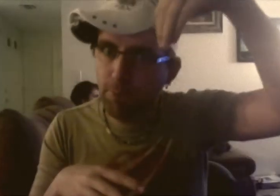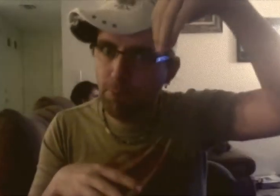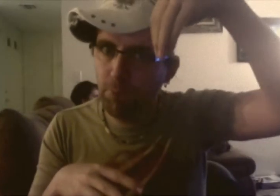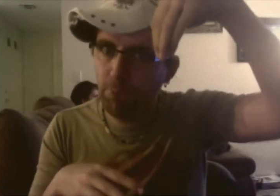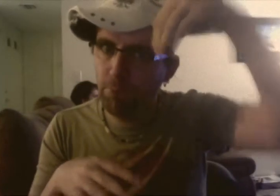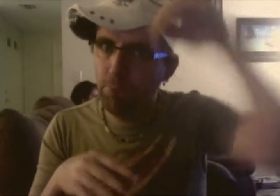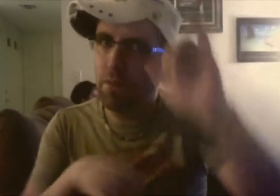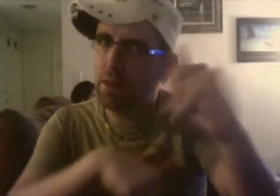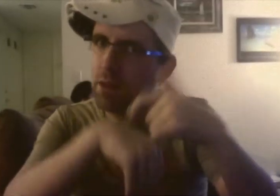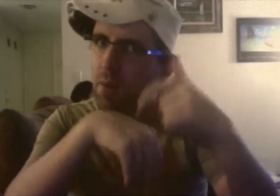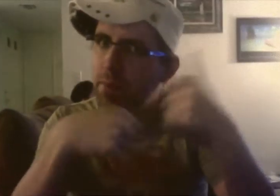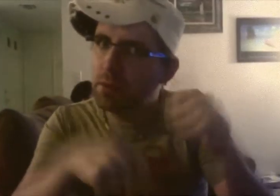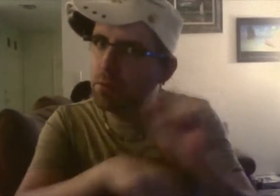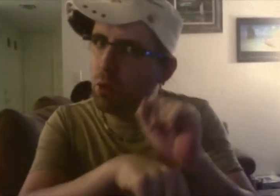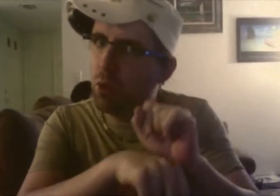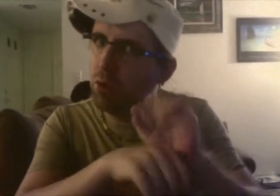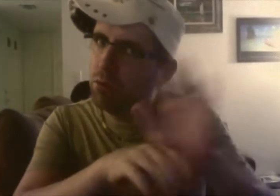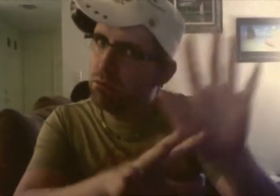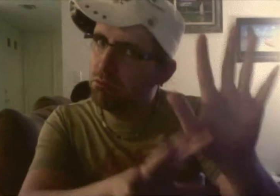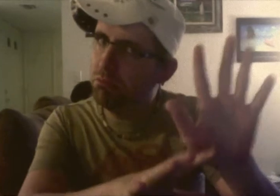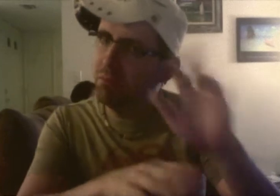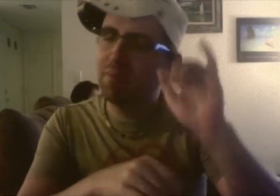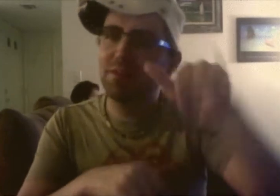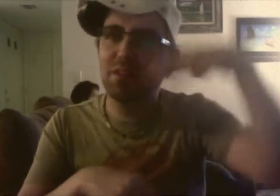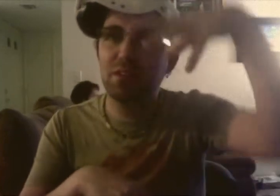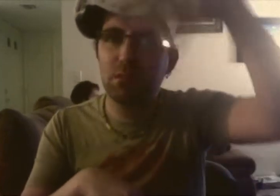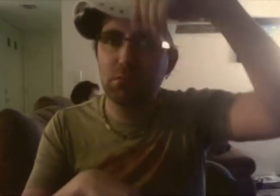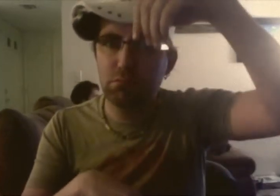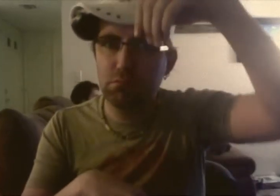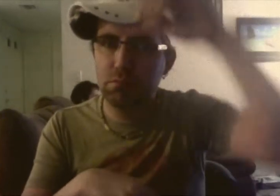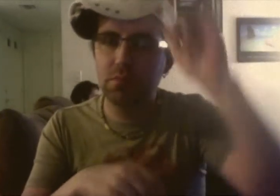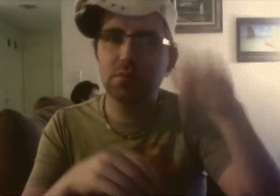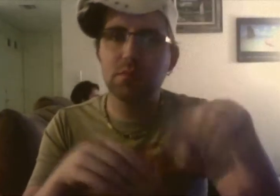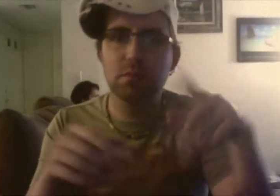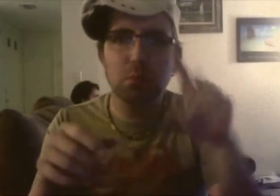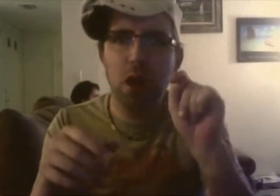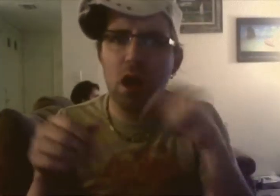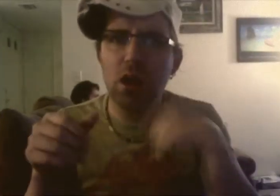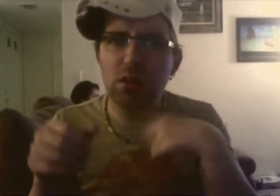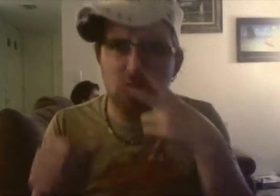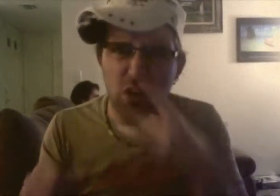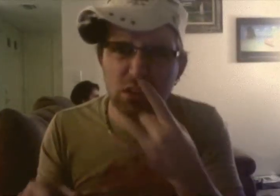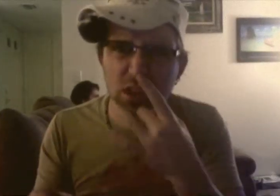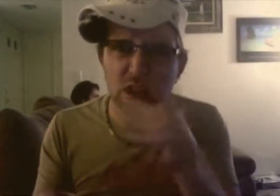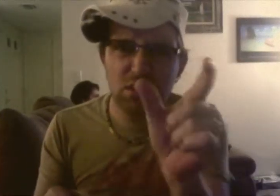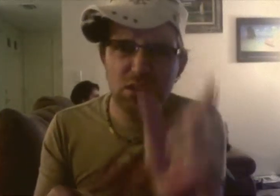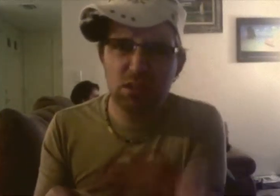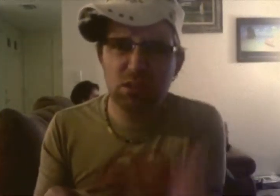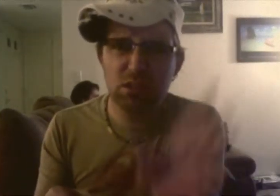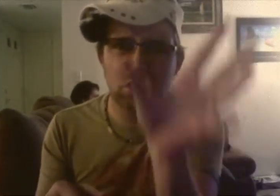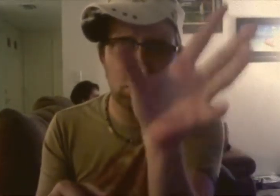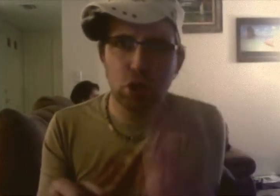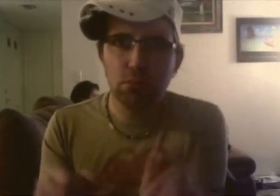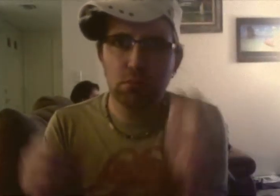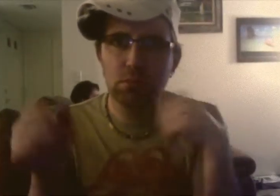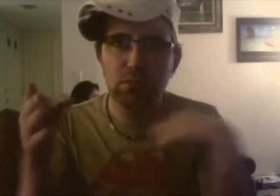I'm Julianne Moore and you're about to watch this movie, but in a new film, The English Teacher. I am impressed by what this anonymous has been.